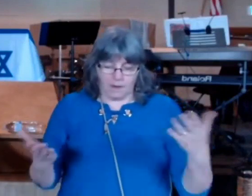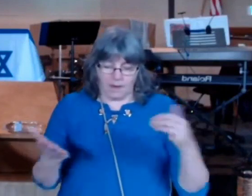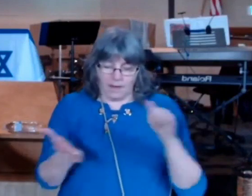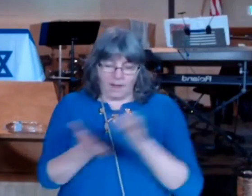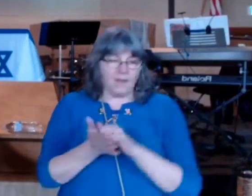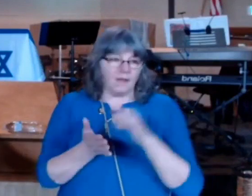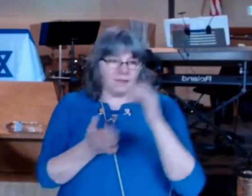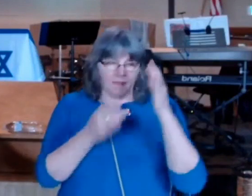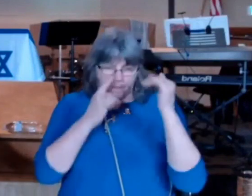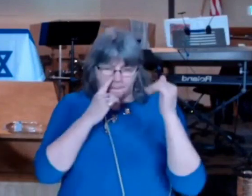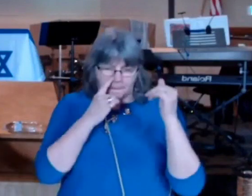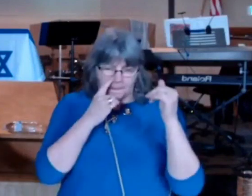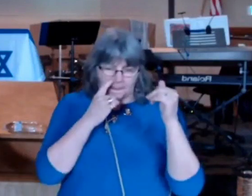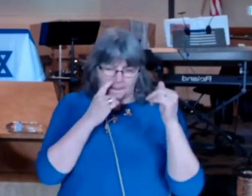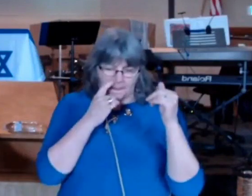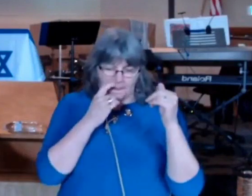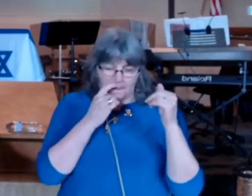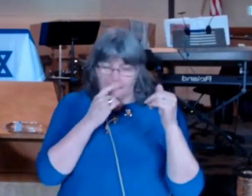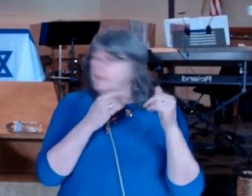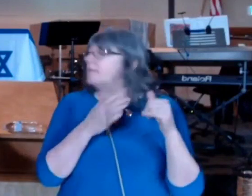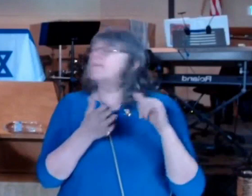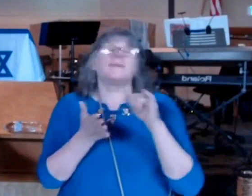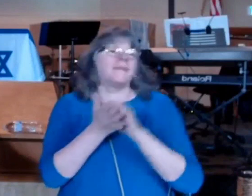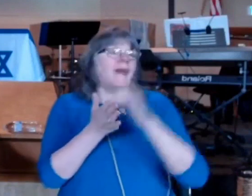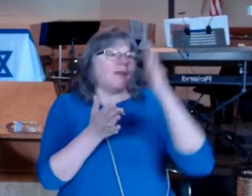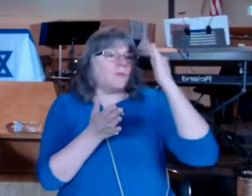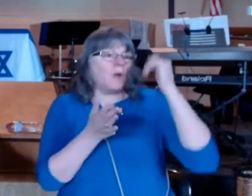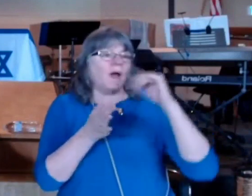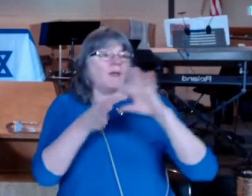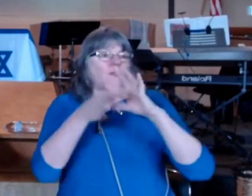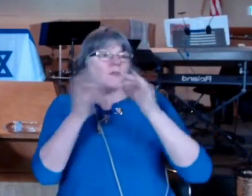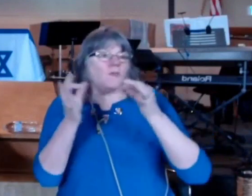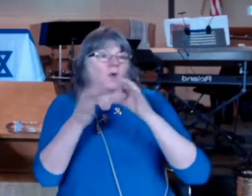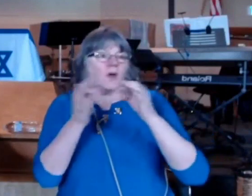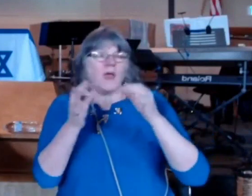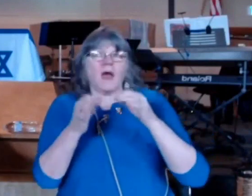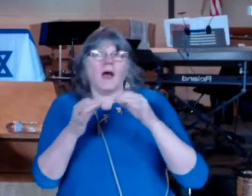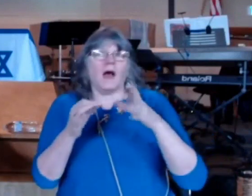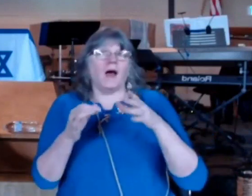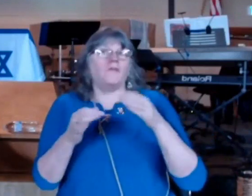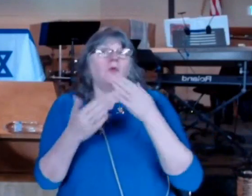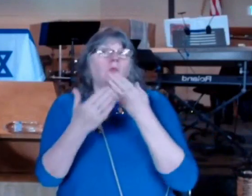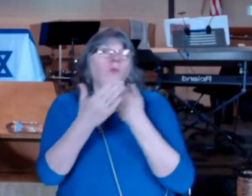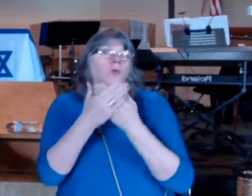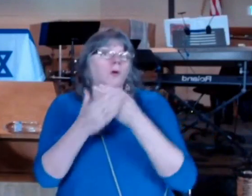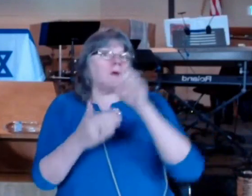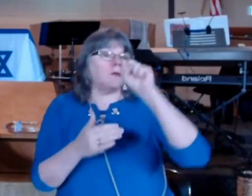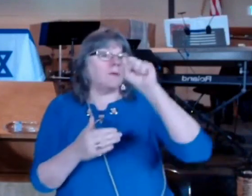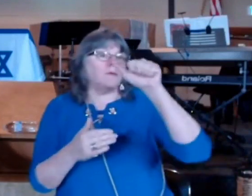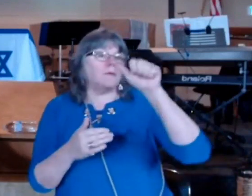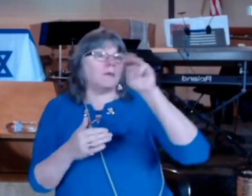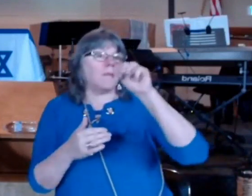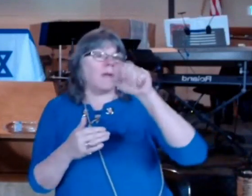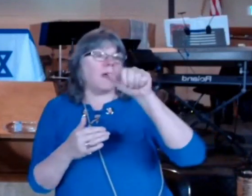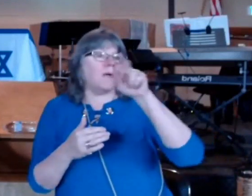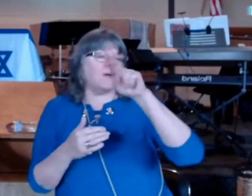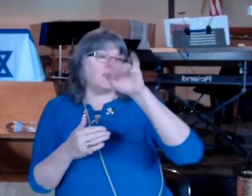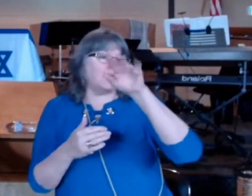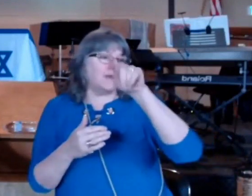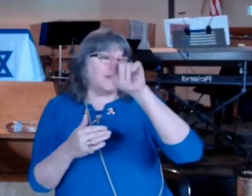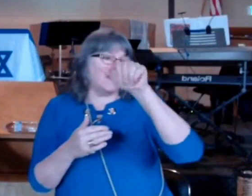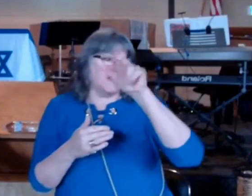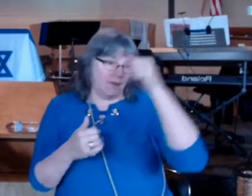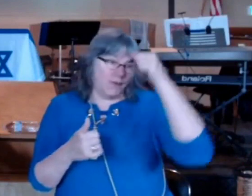gave how the priest and the Levite did not want to have the poor man dying on the side of the road because